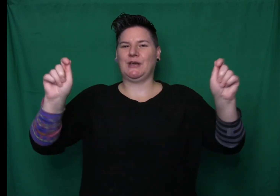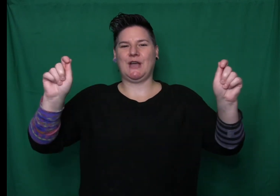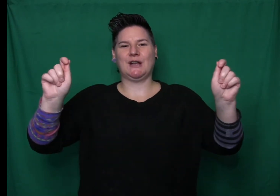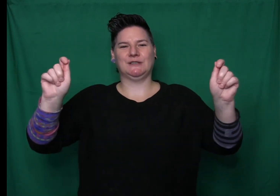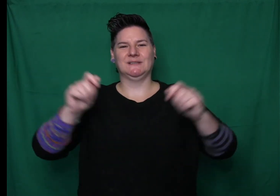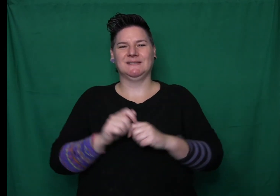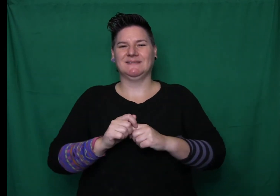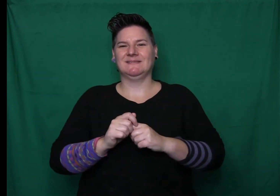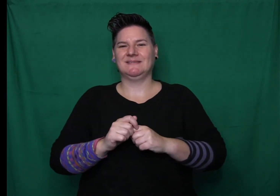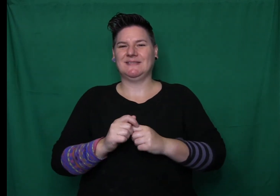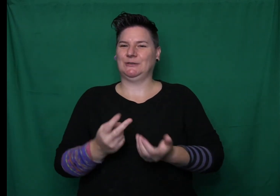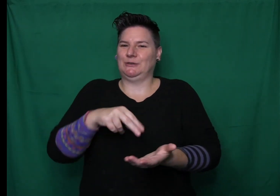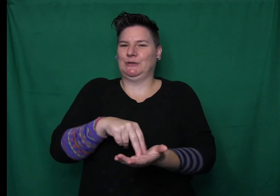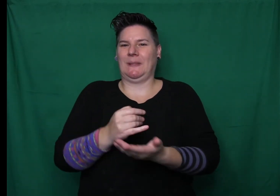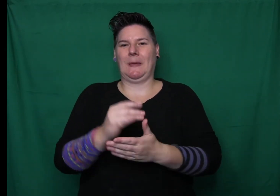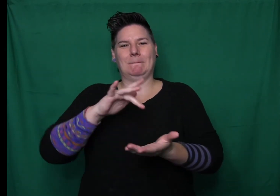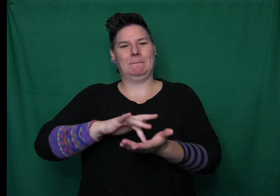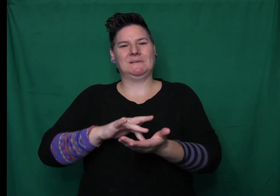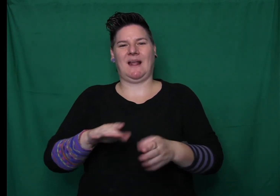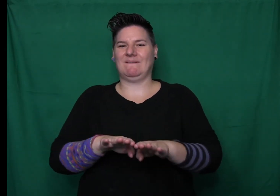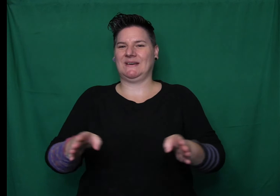The princess is walking in the royal gardens.